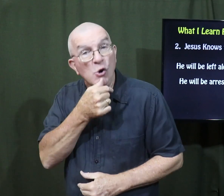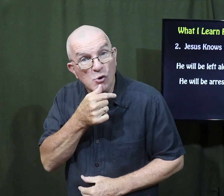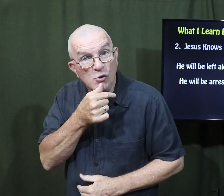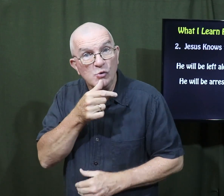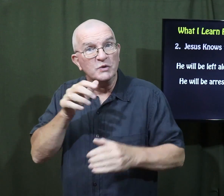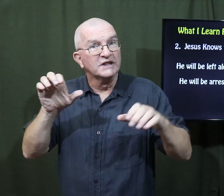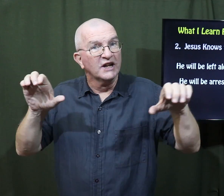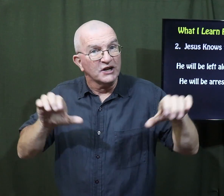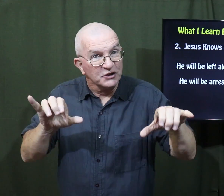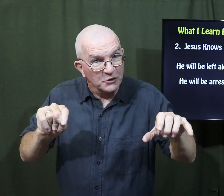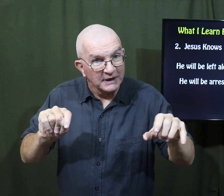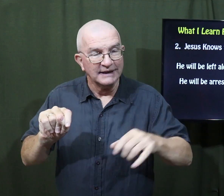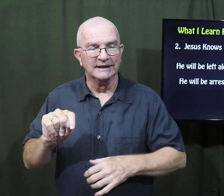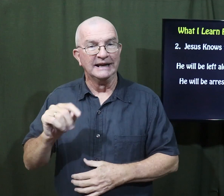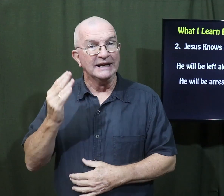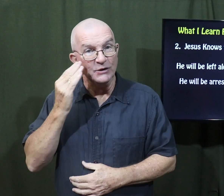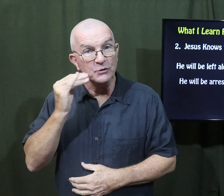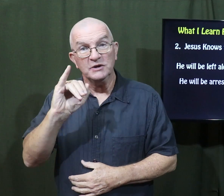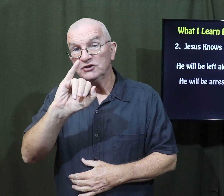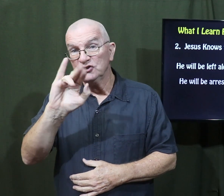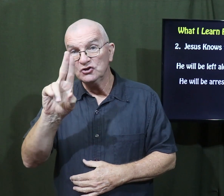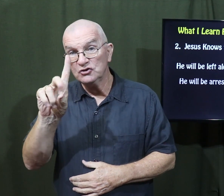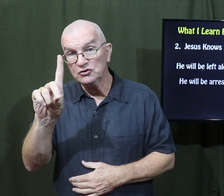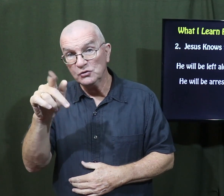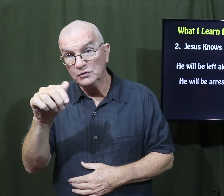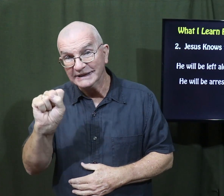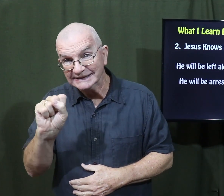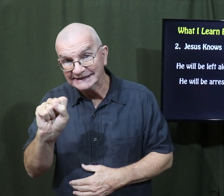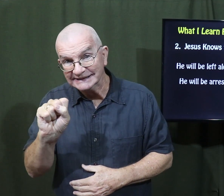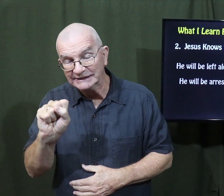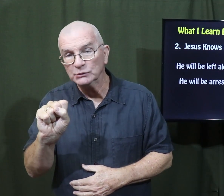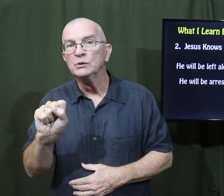And he knew who would do it. He knew it was Judas